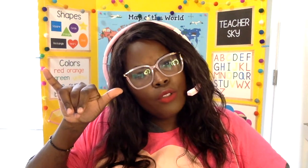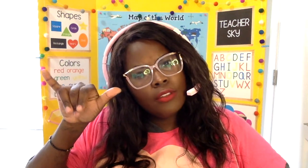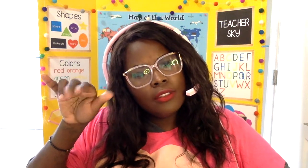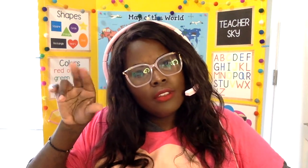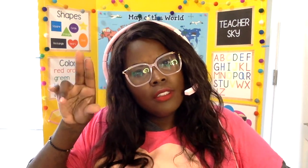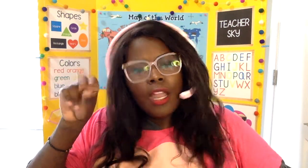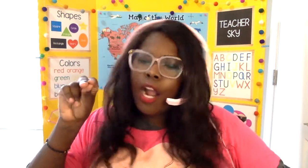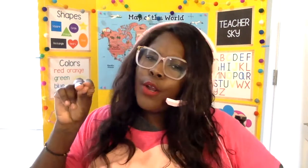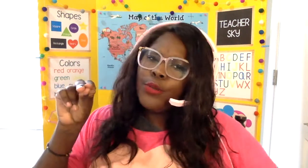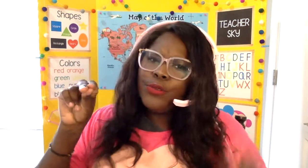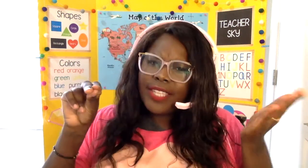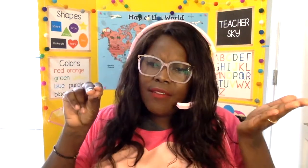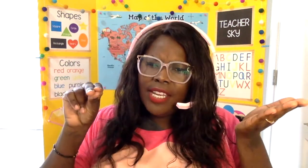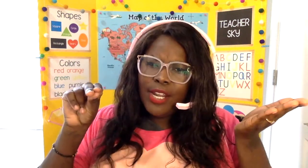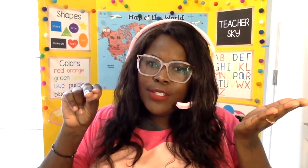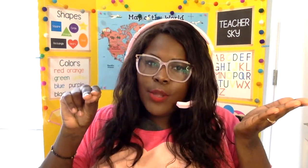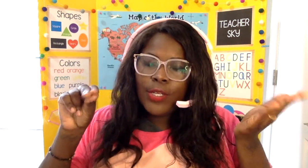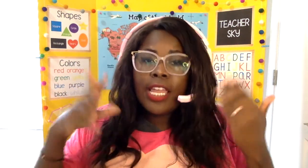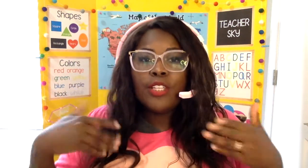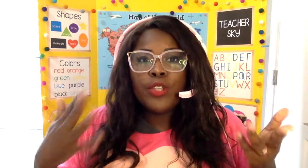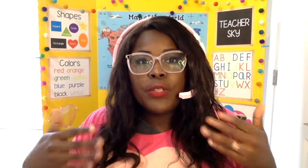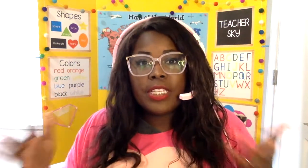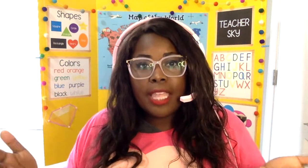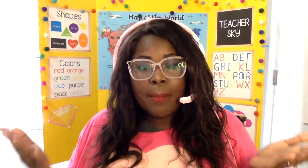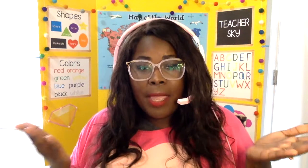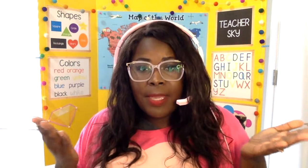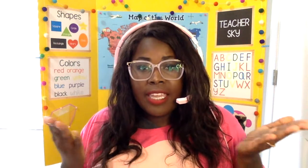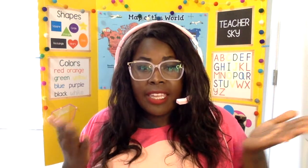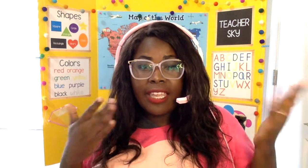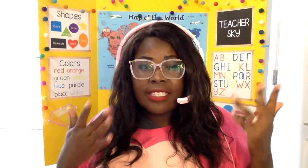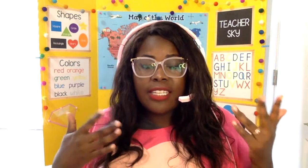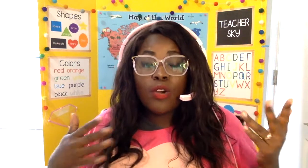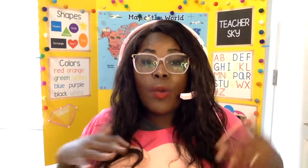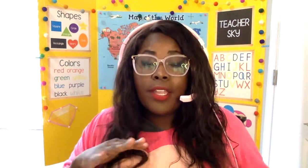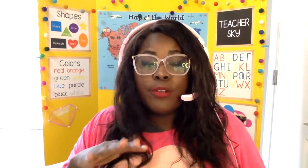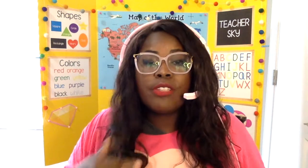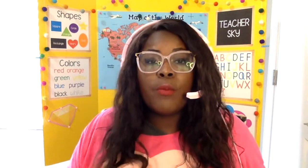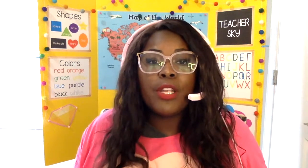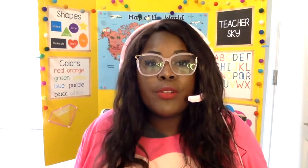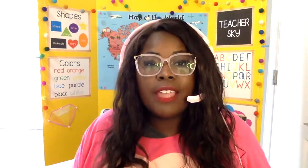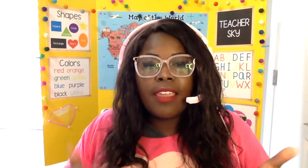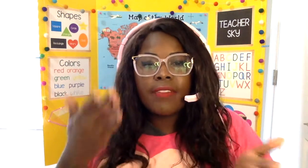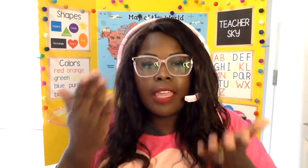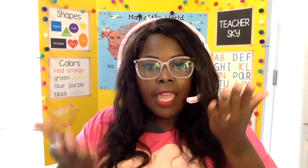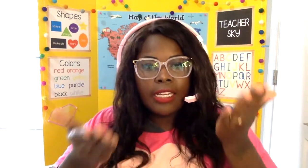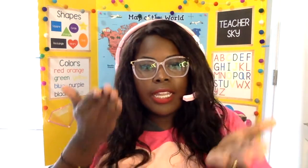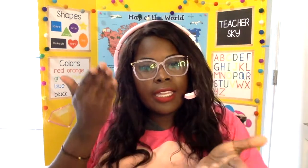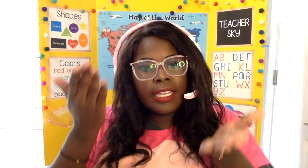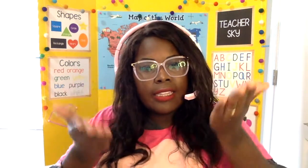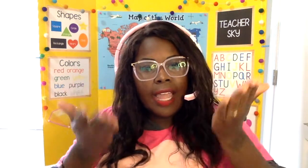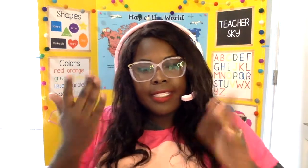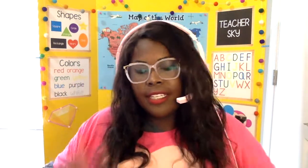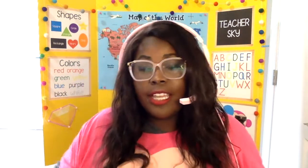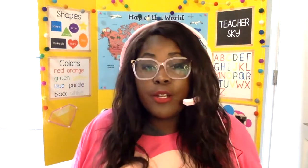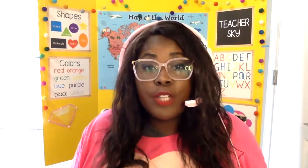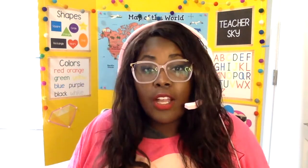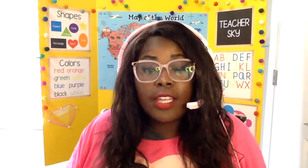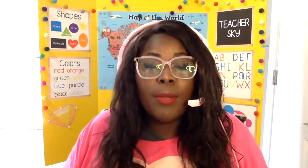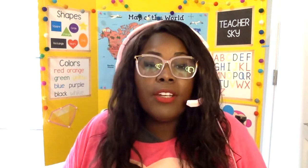are you seven years old so just like maybe in case they don't quite understand what you're saying they kind of get the idea that you're talking about